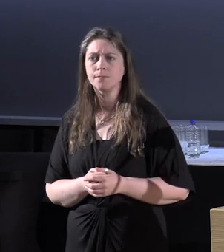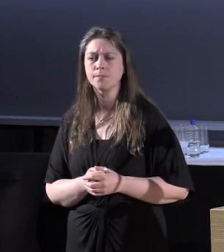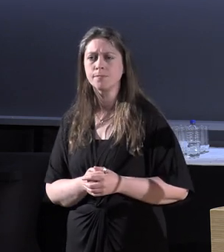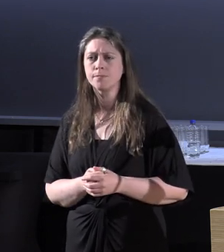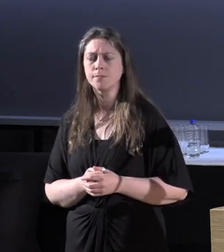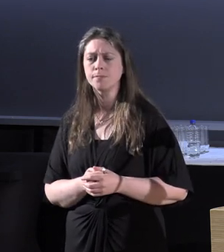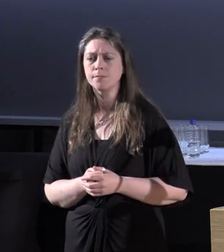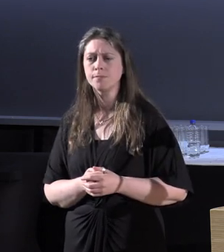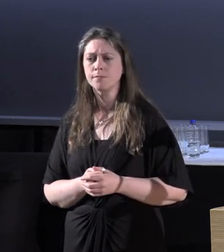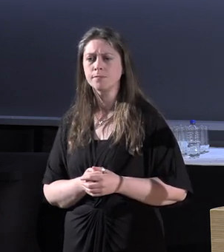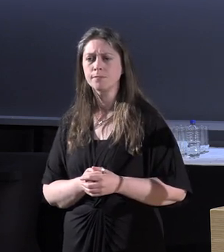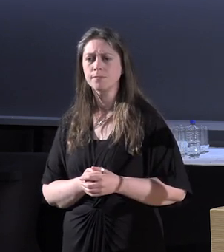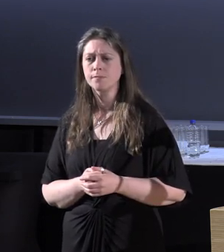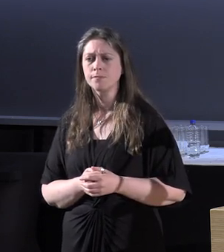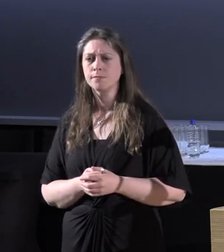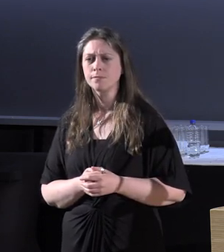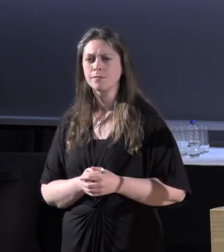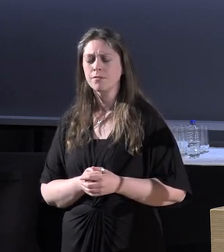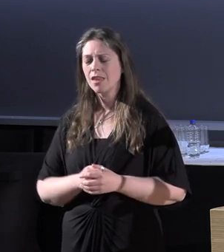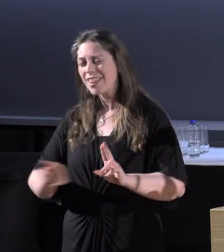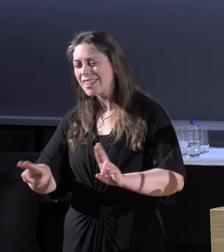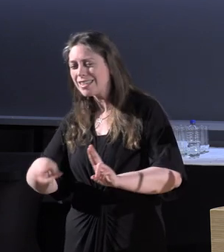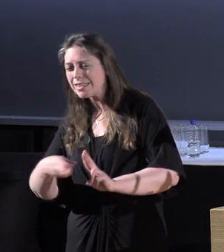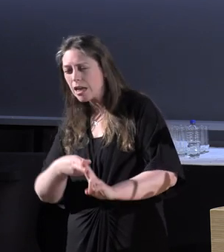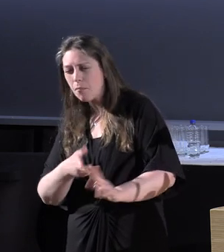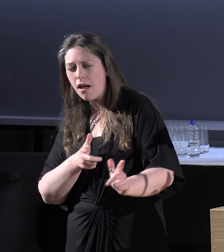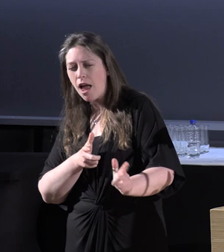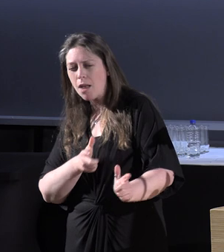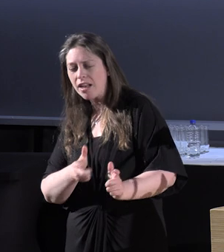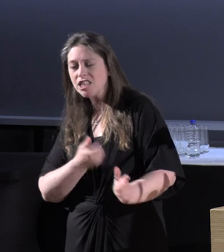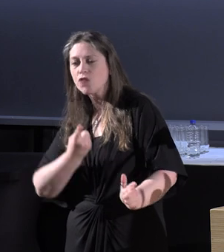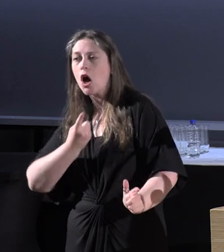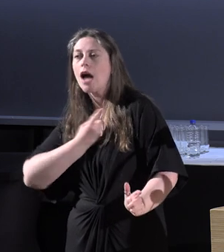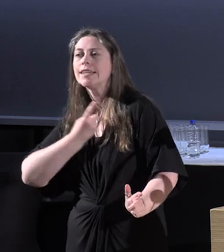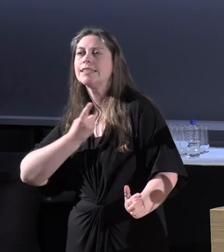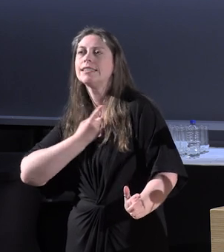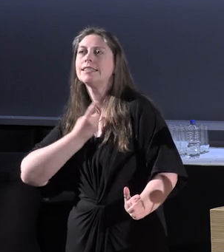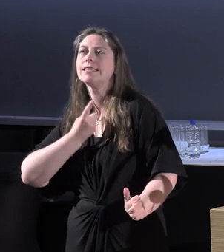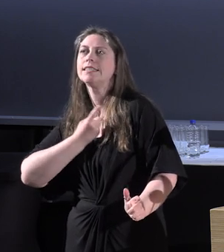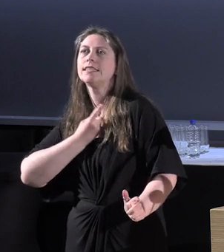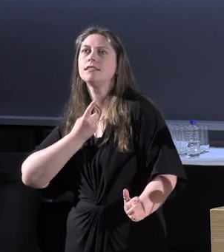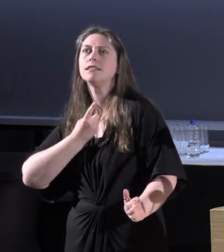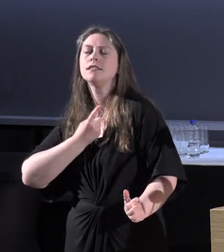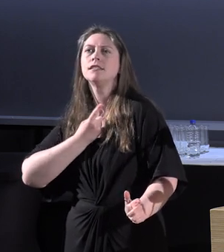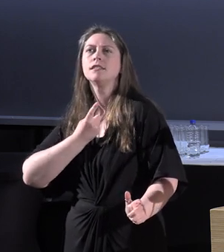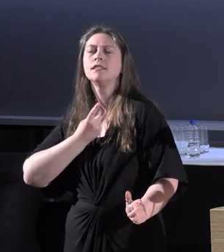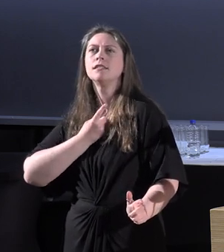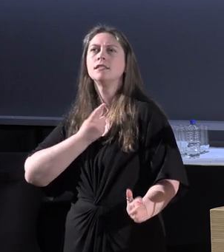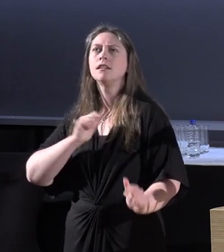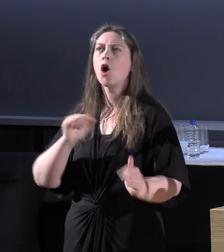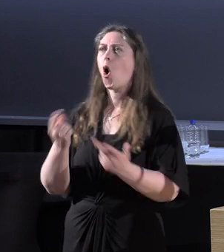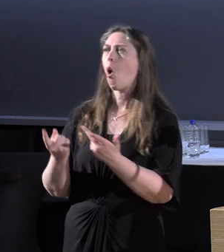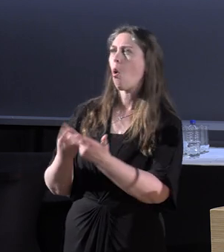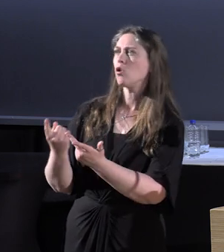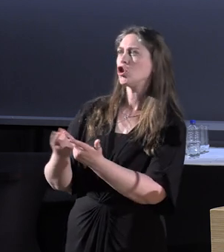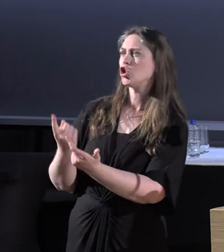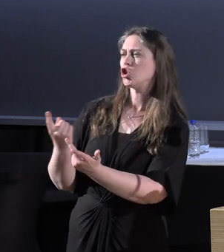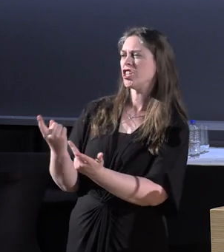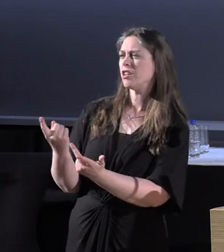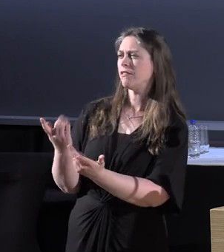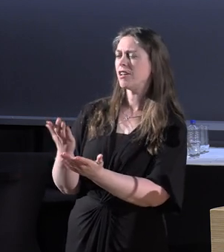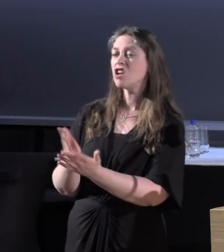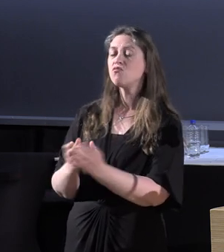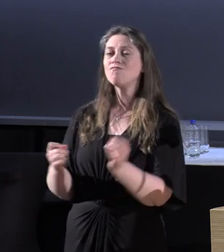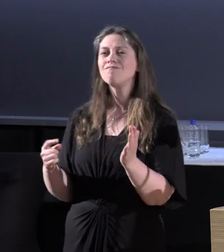And the stigma and the managing of identities that are alternative is